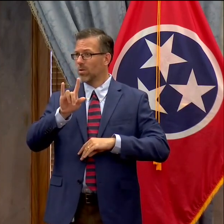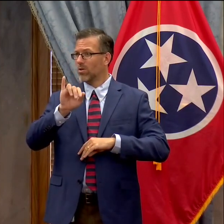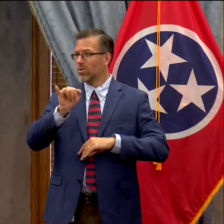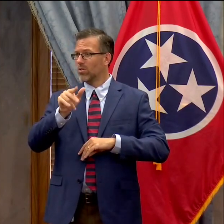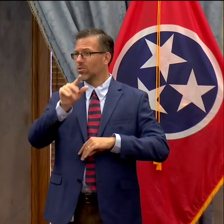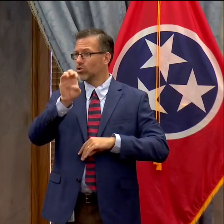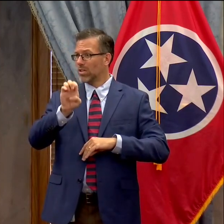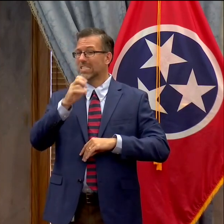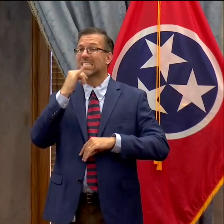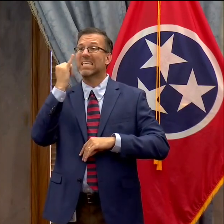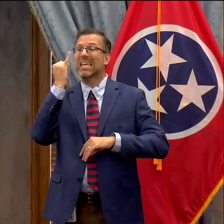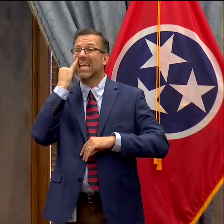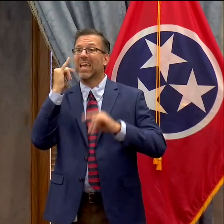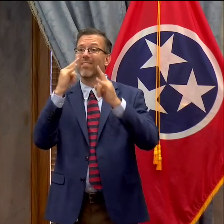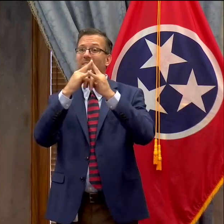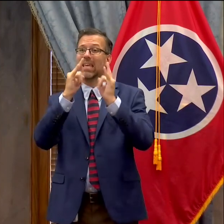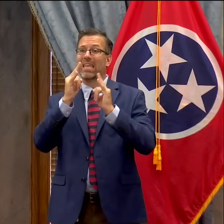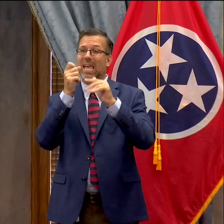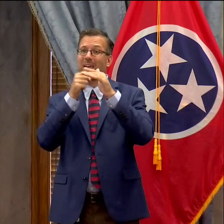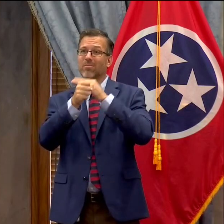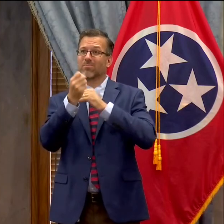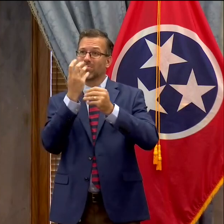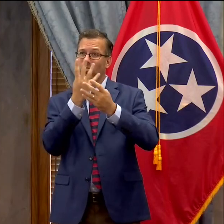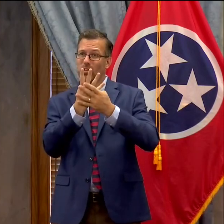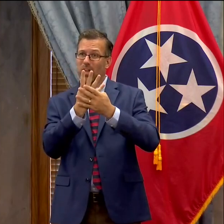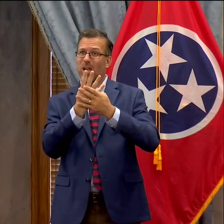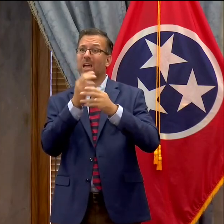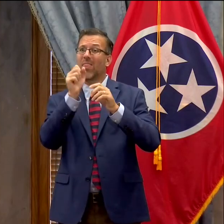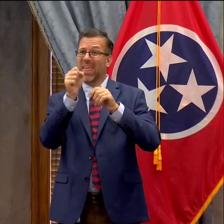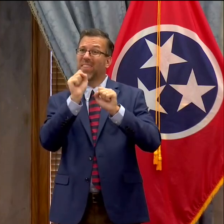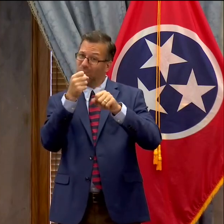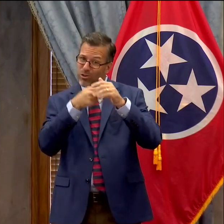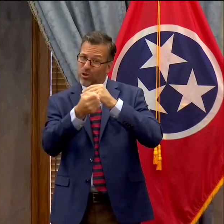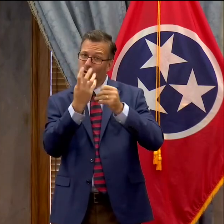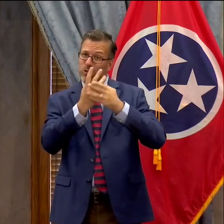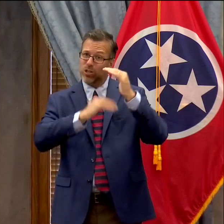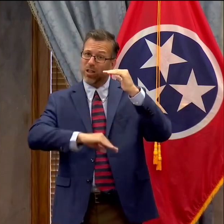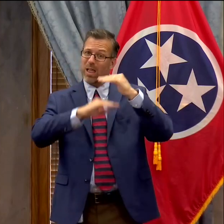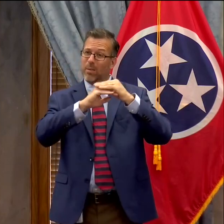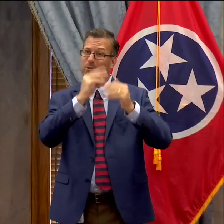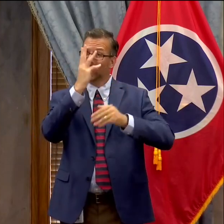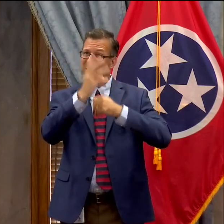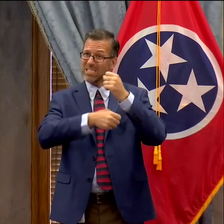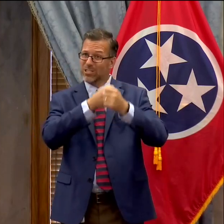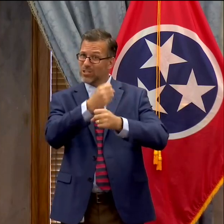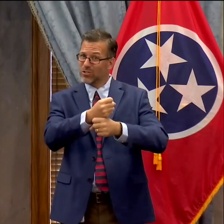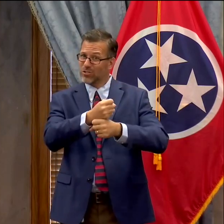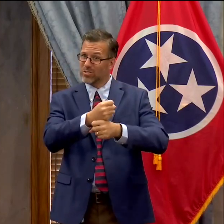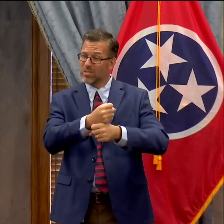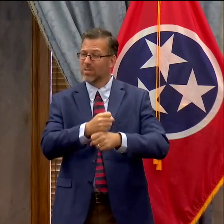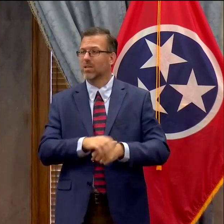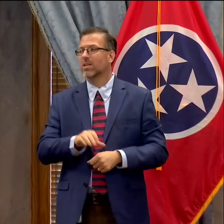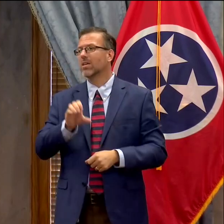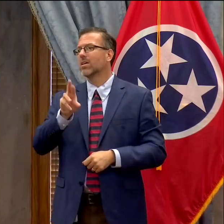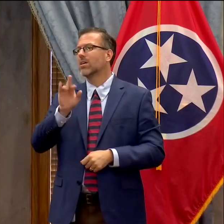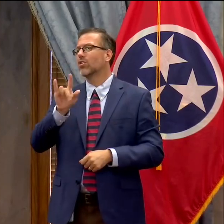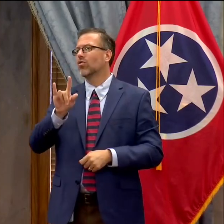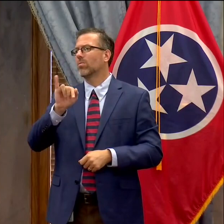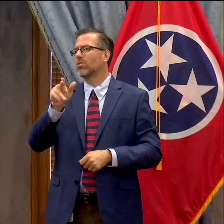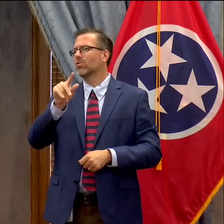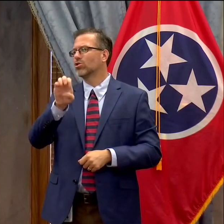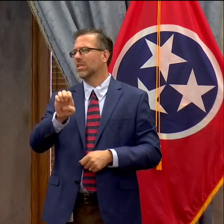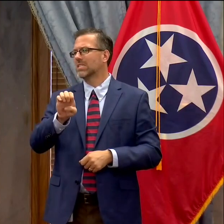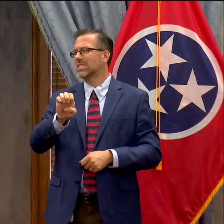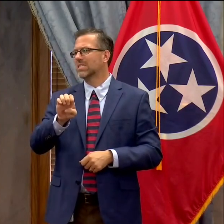for these people to be charged with that? think one bill doesn't constitute criminal justice reform criminal justice reform is a